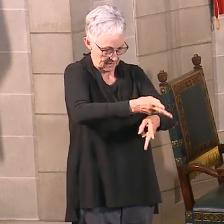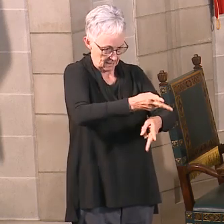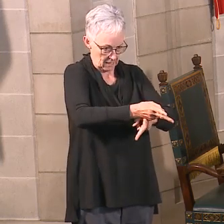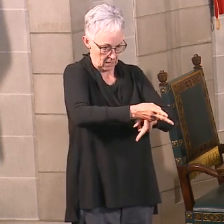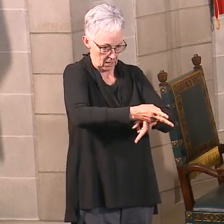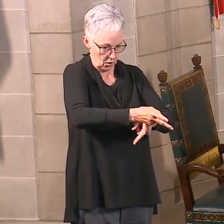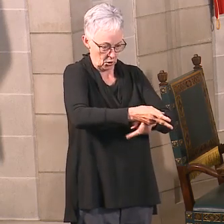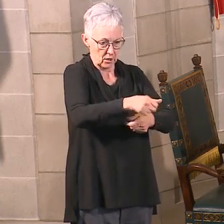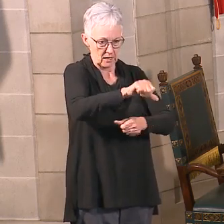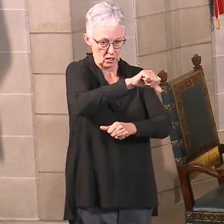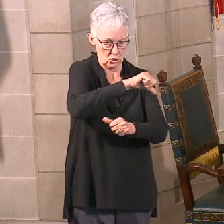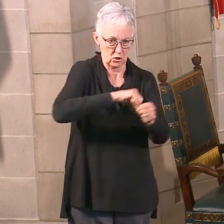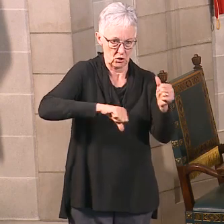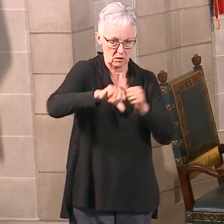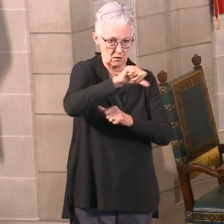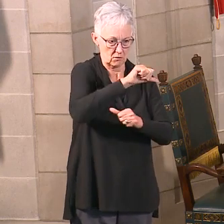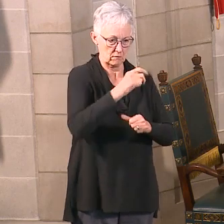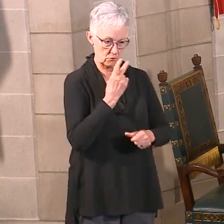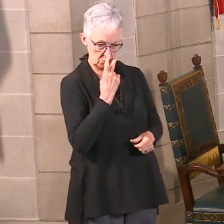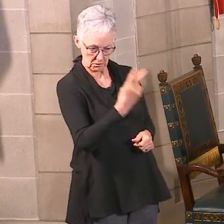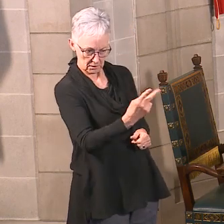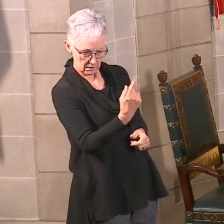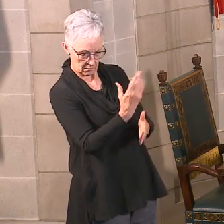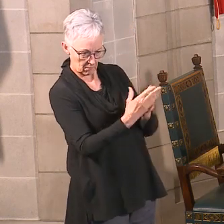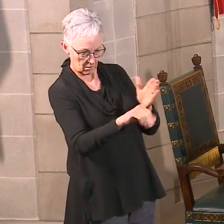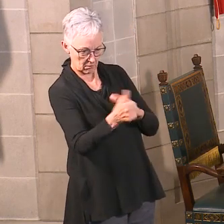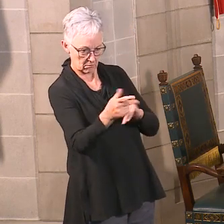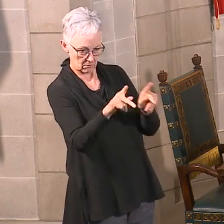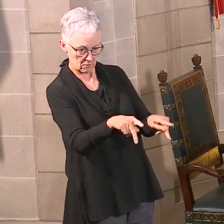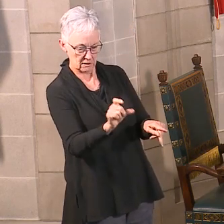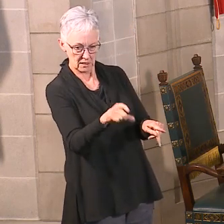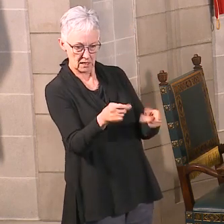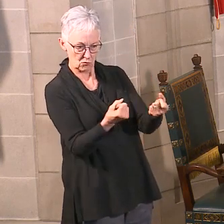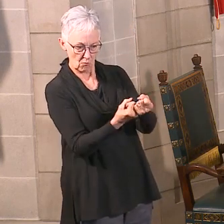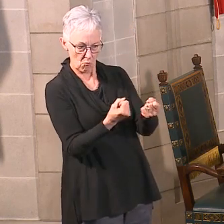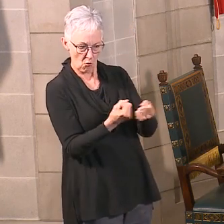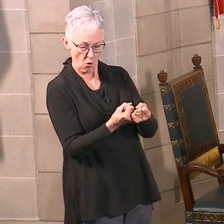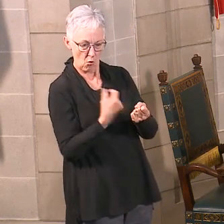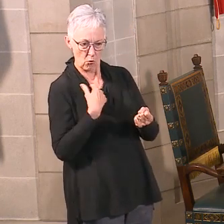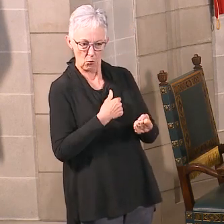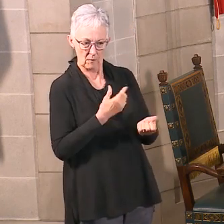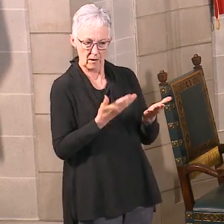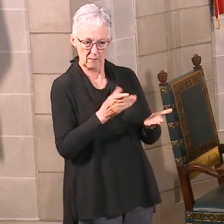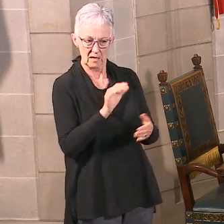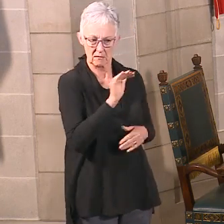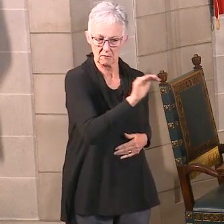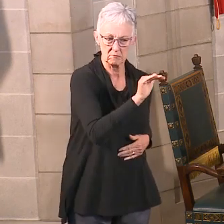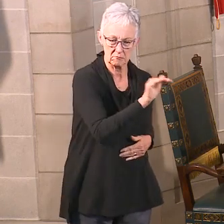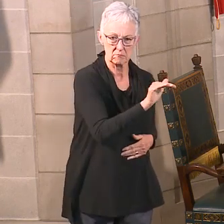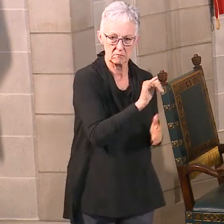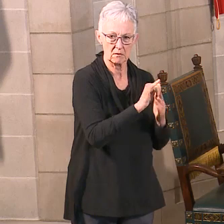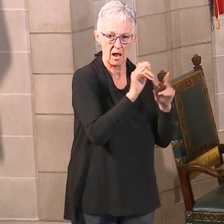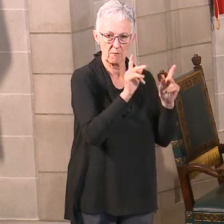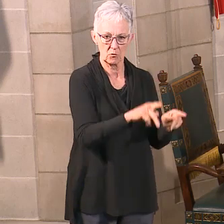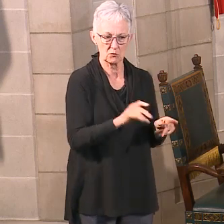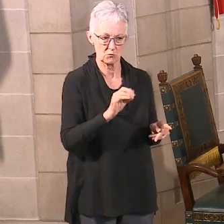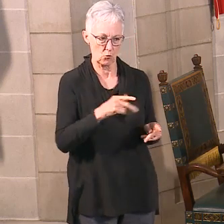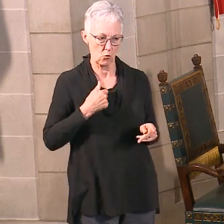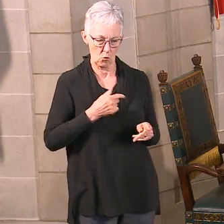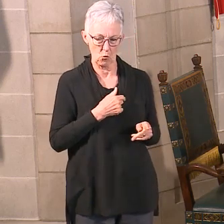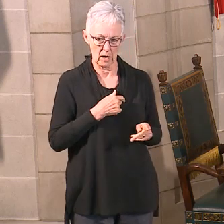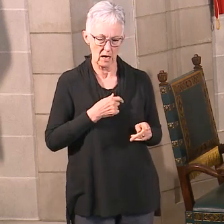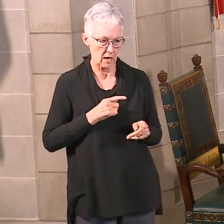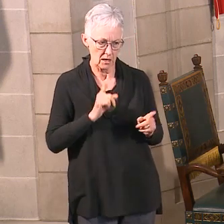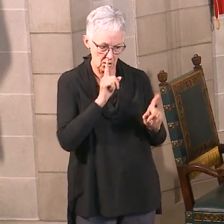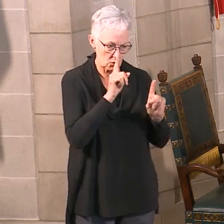on their way to mental health and well-being. So I'm going to challenge everybody to have twice-a-week